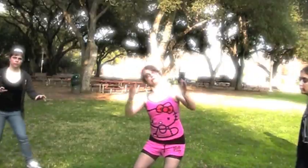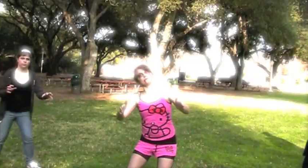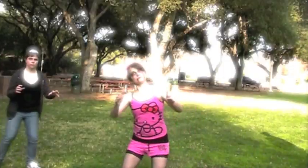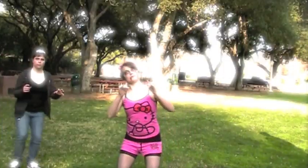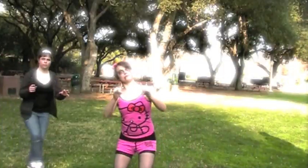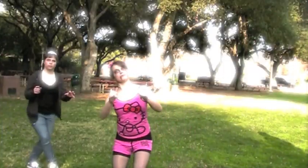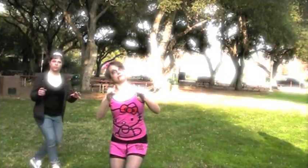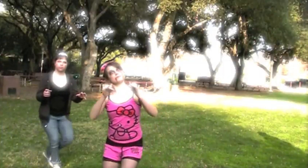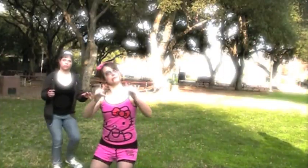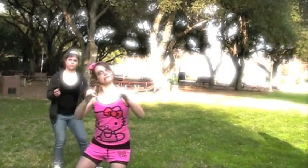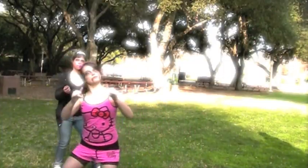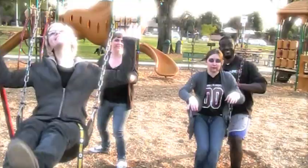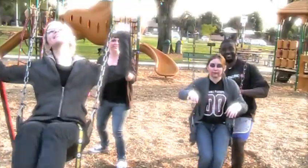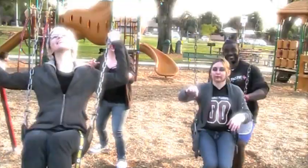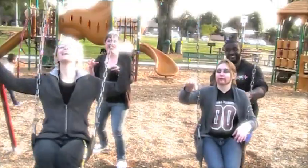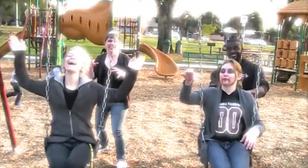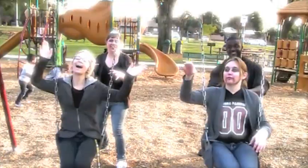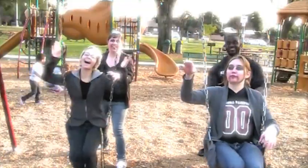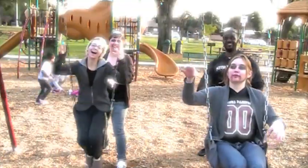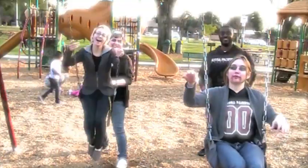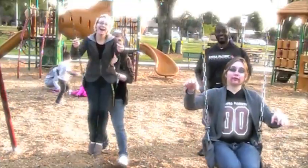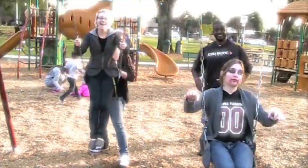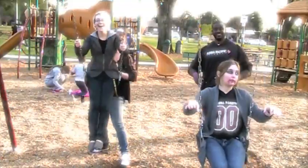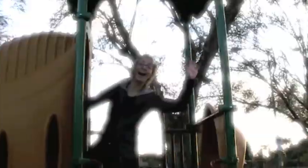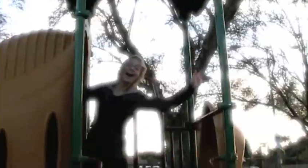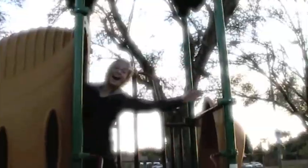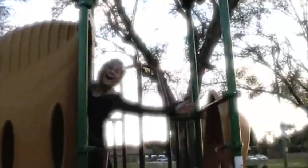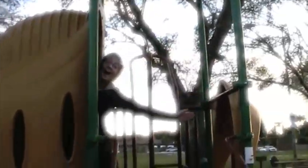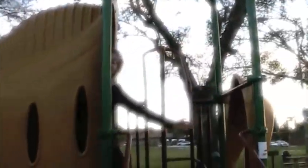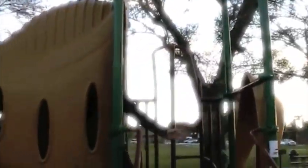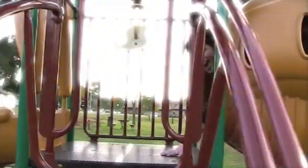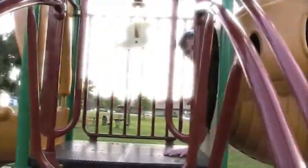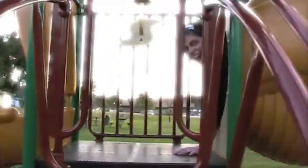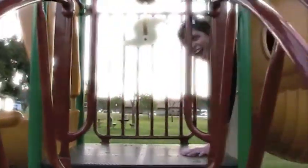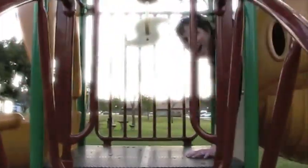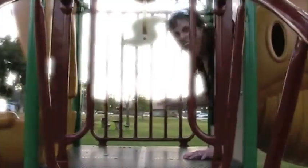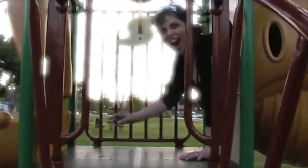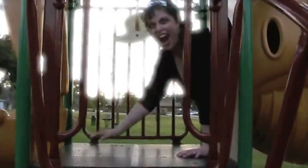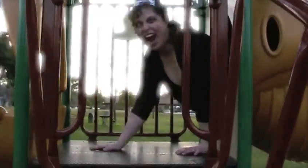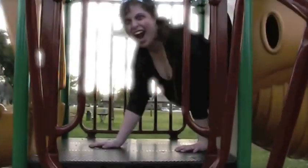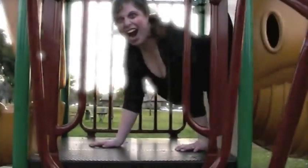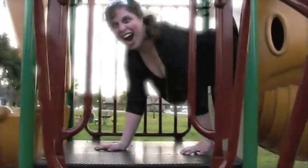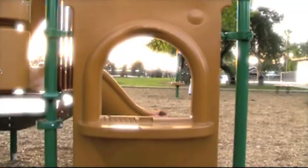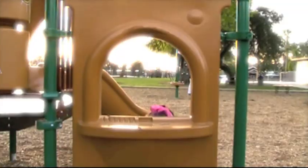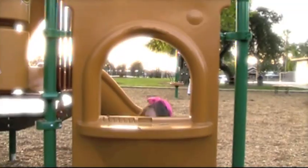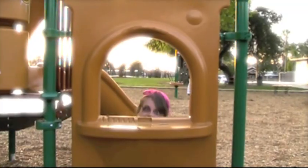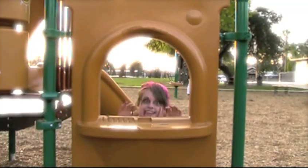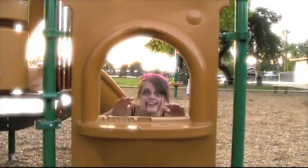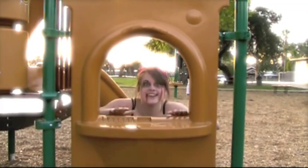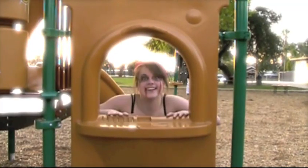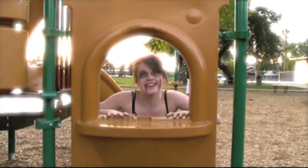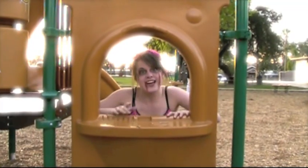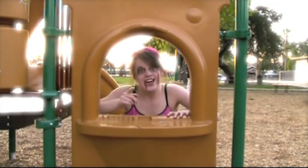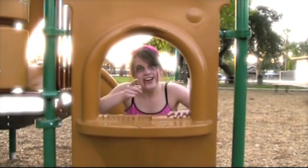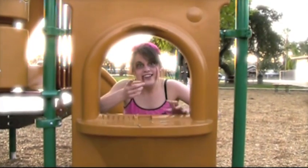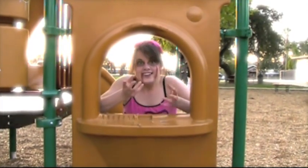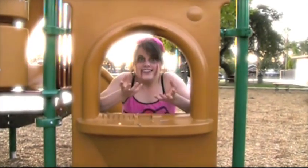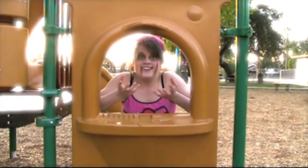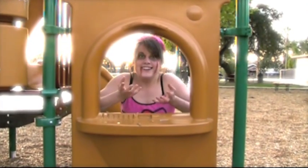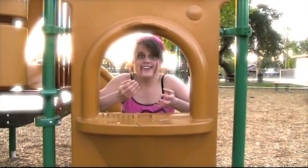like me Tell me more, please show me Something's familiar about these strangers